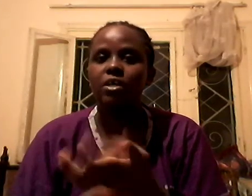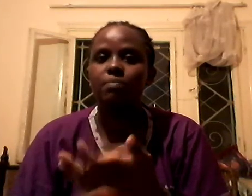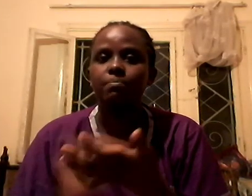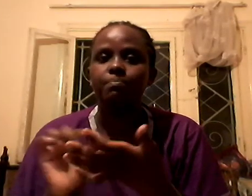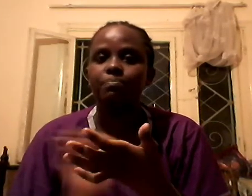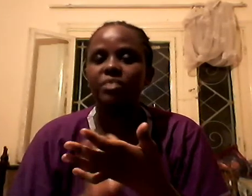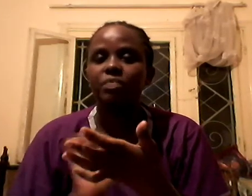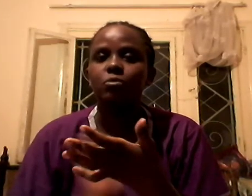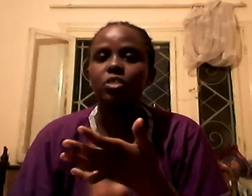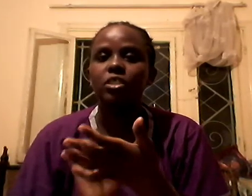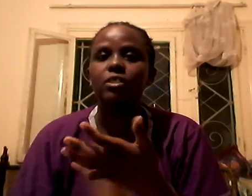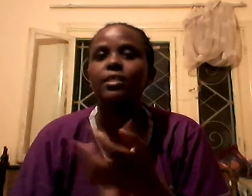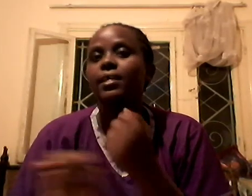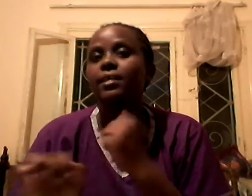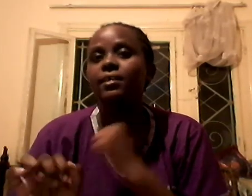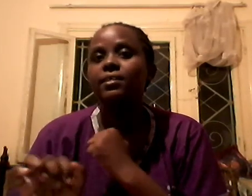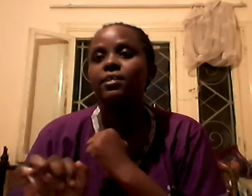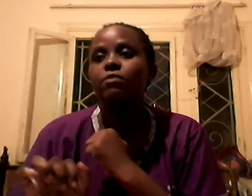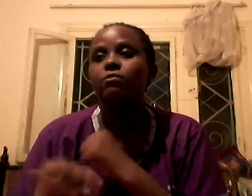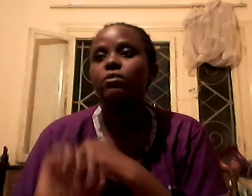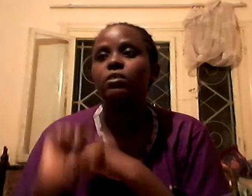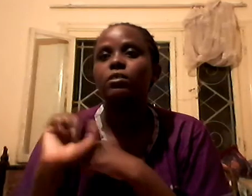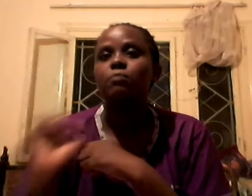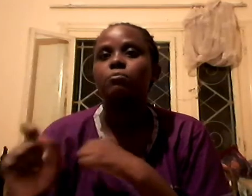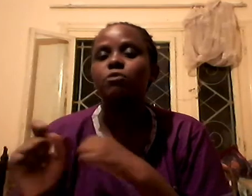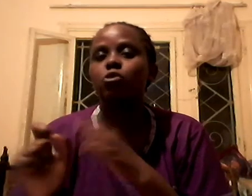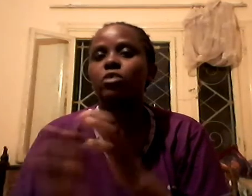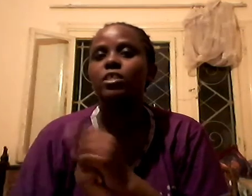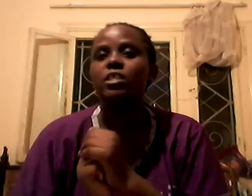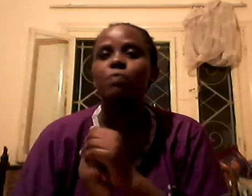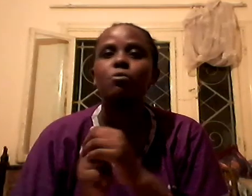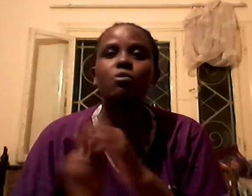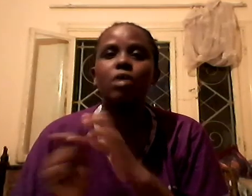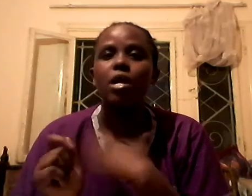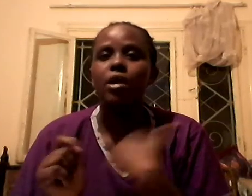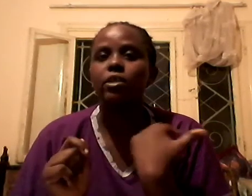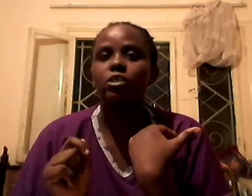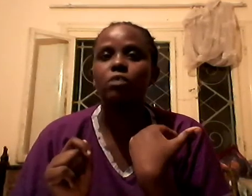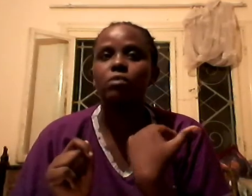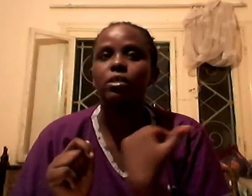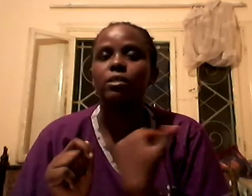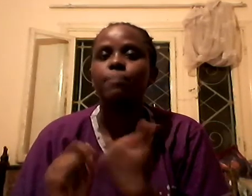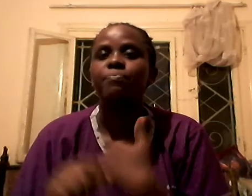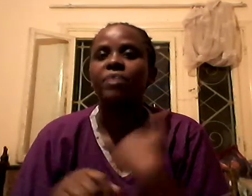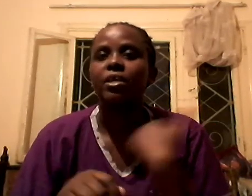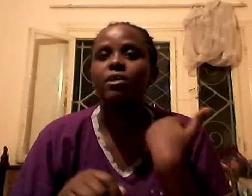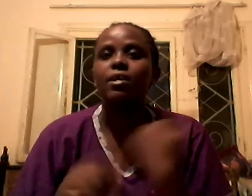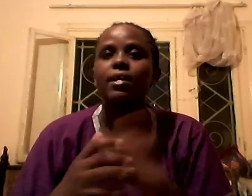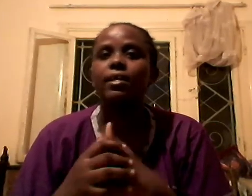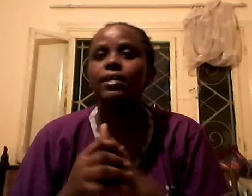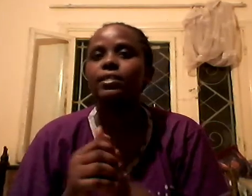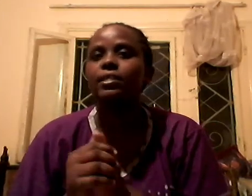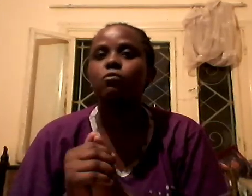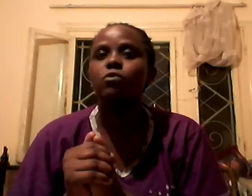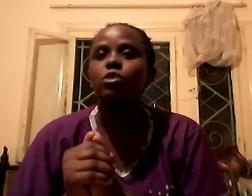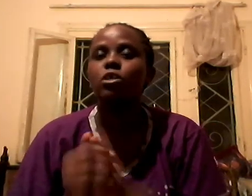up in morning, he writes a note, put on a table, he rush out. He go and eat in the hotel.